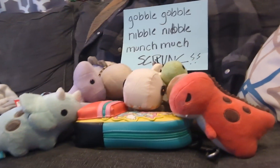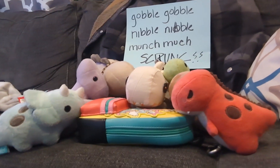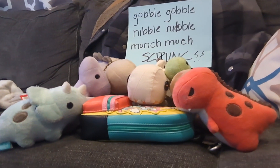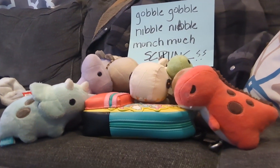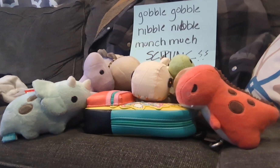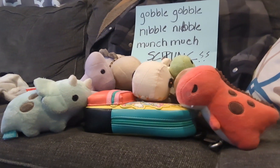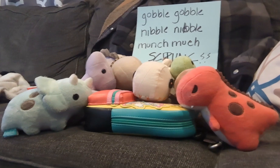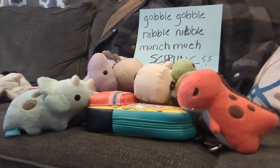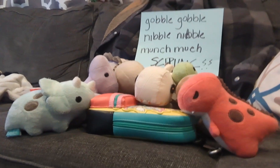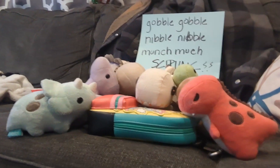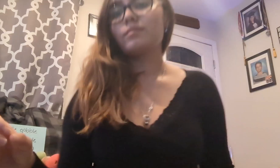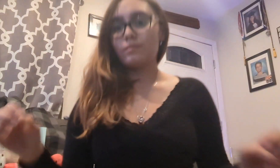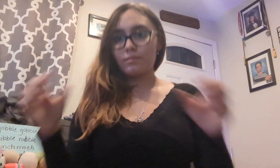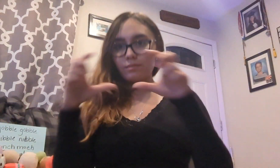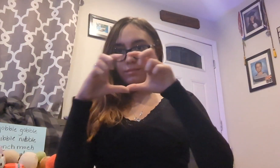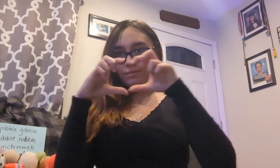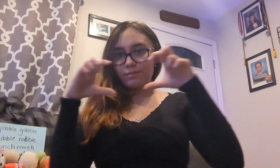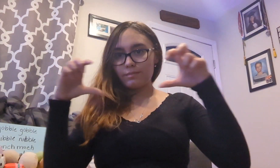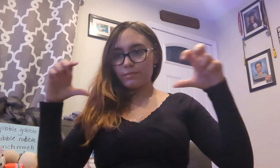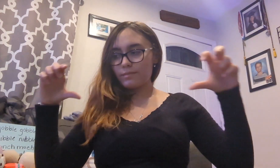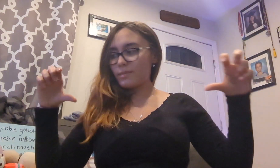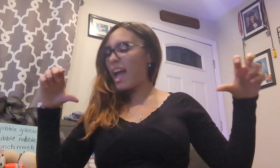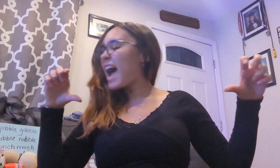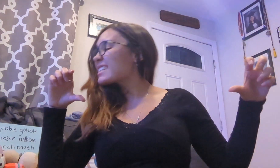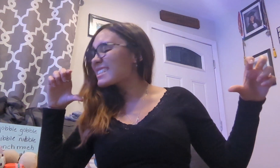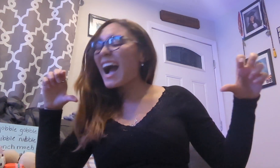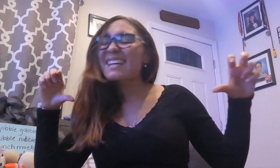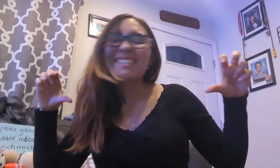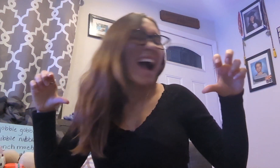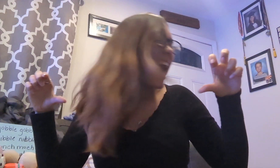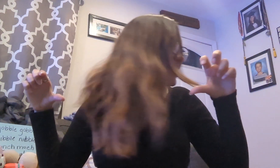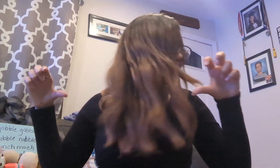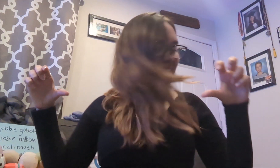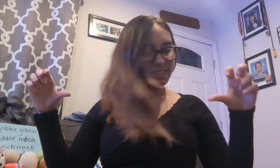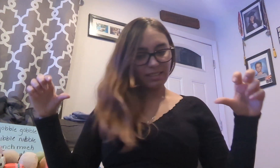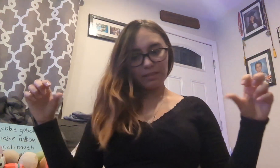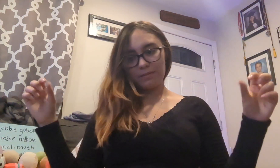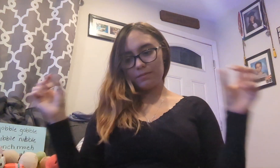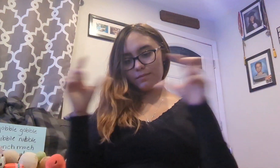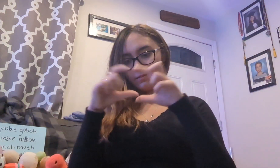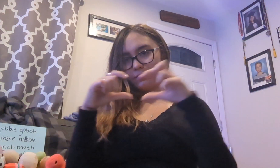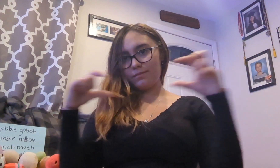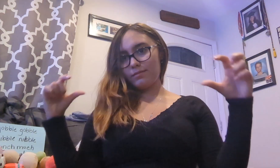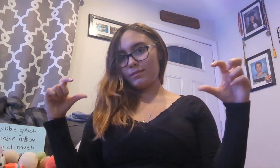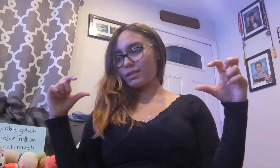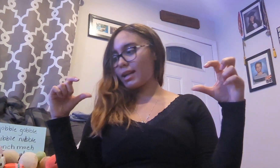This is no way to bring Edith's heart back. I